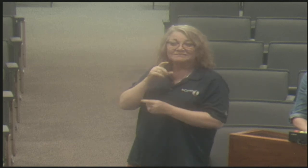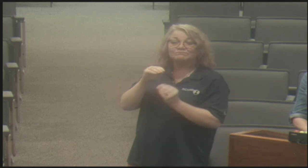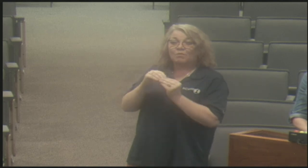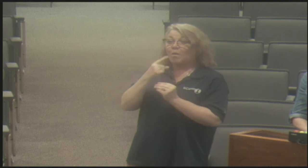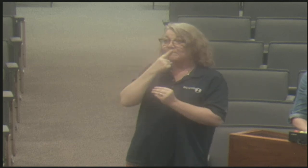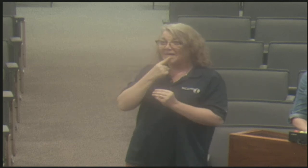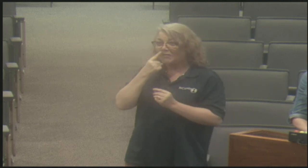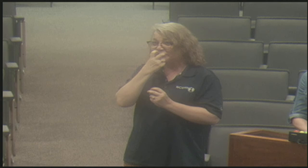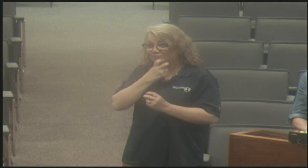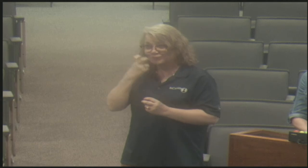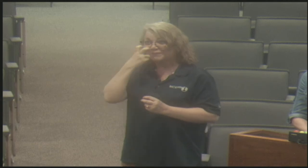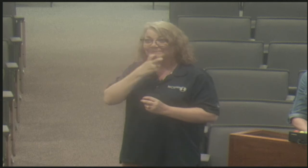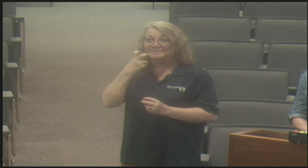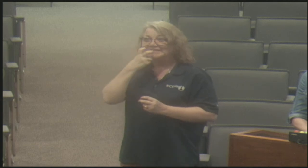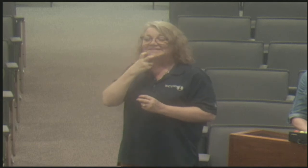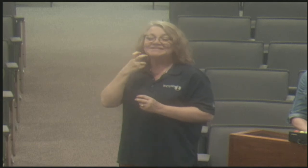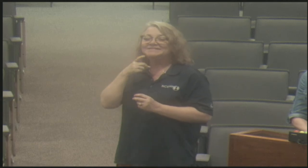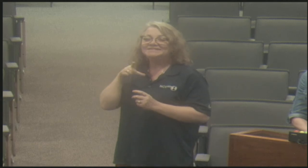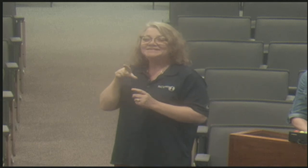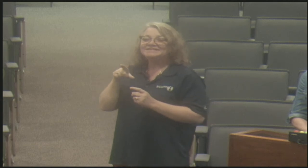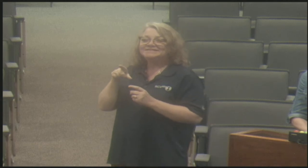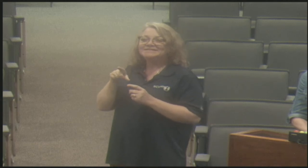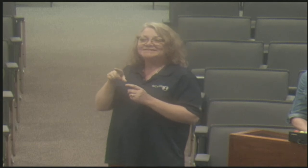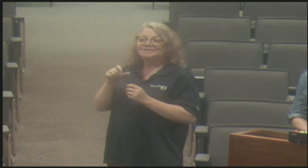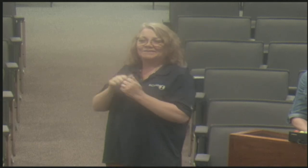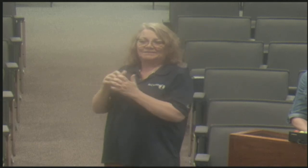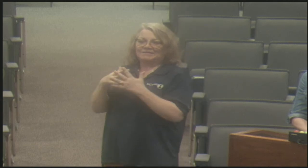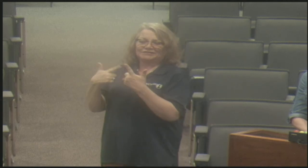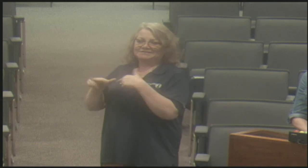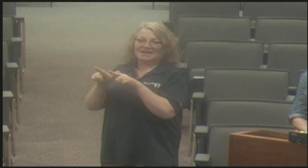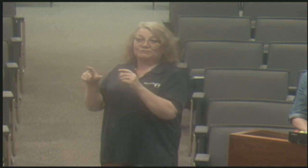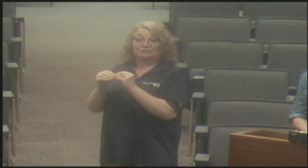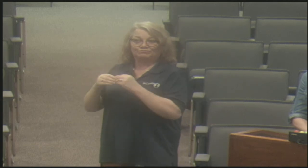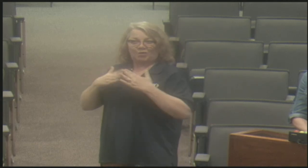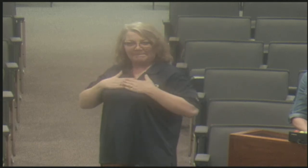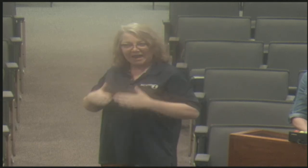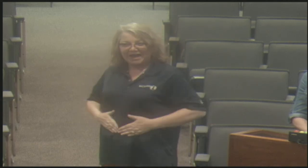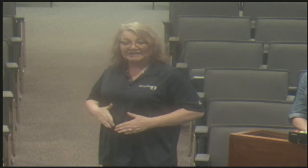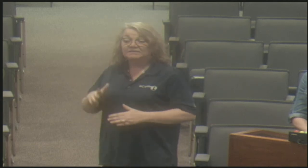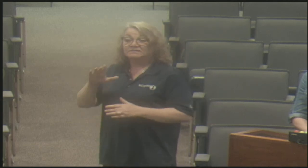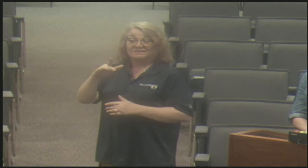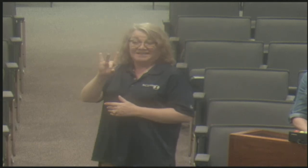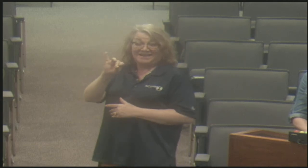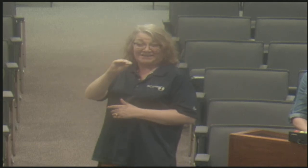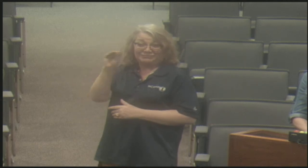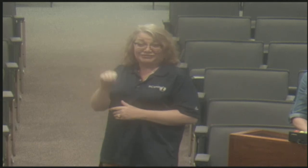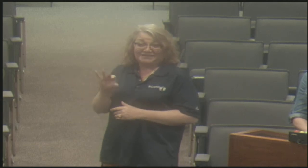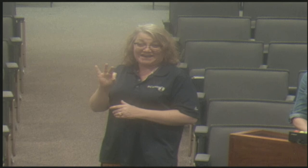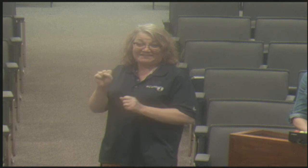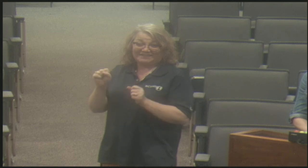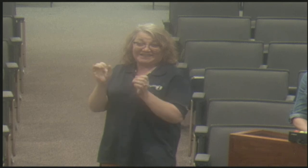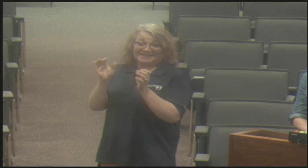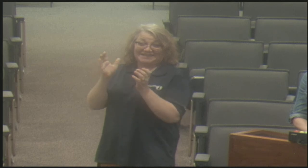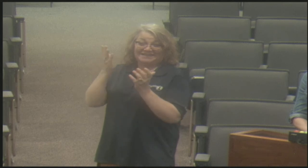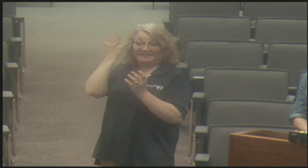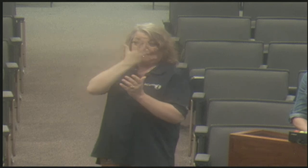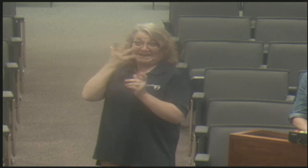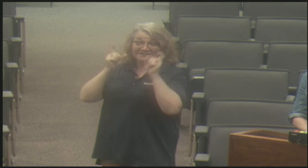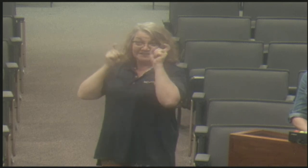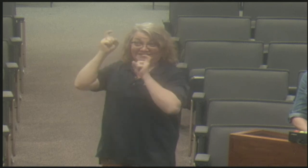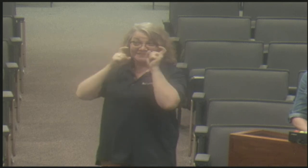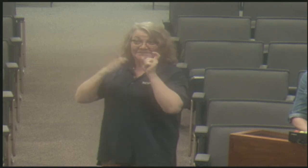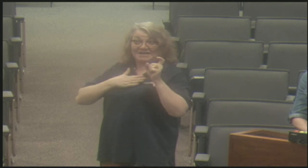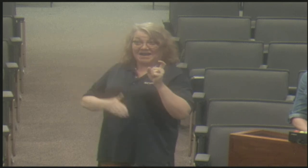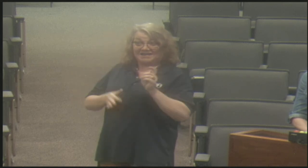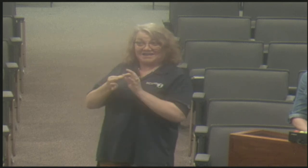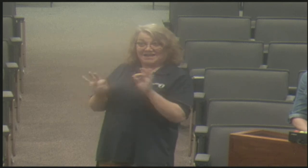signings, less facial expressions, more mouth movements. Um, American Sign Language, um, American%